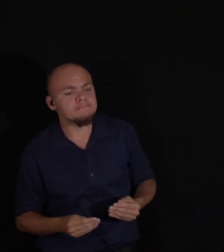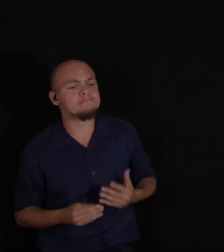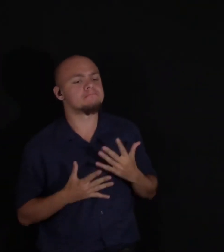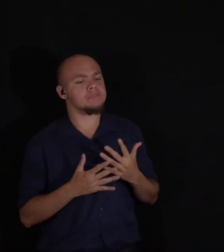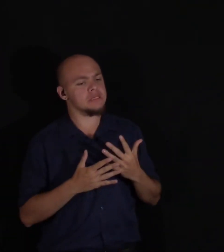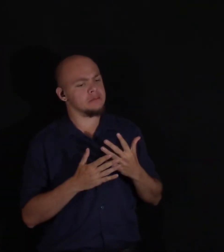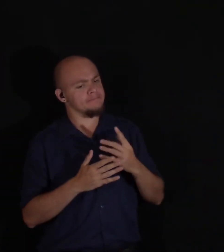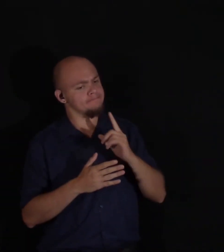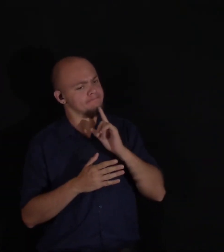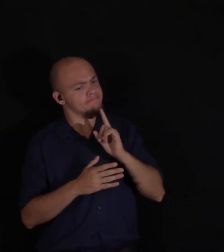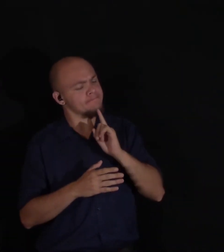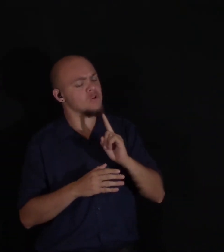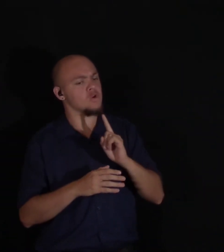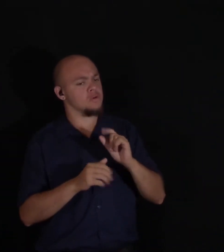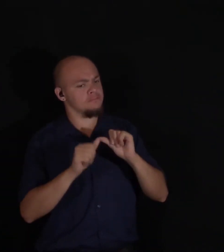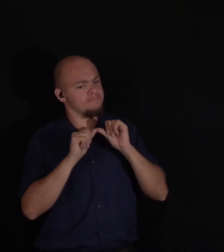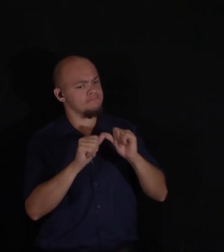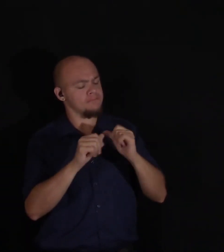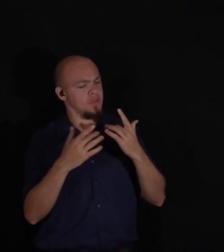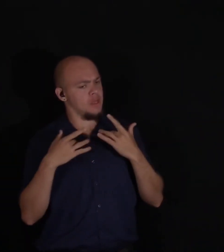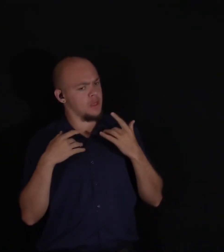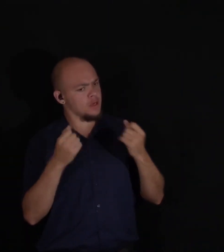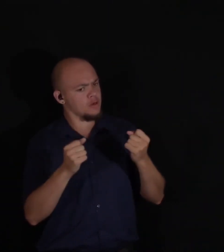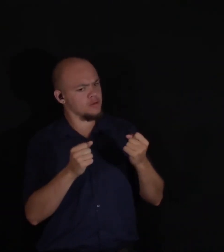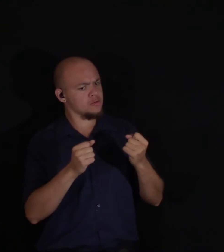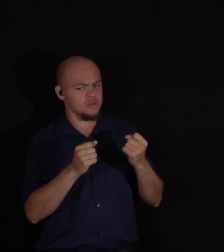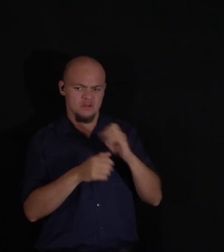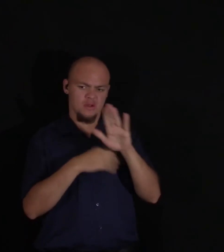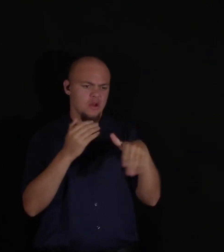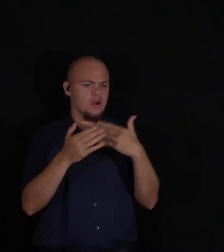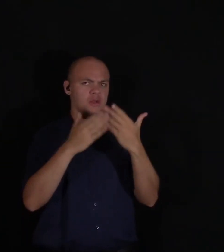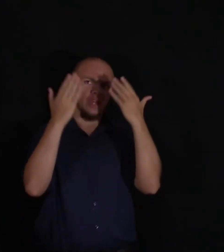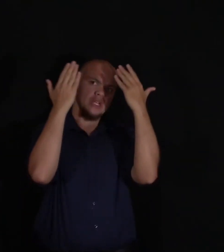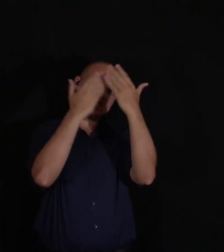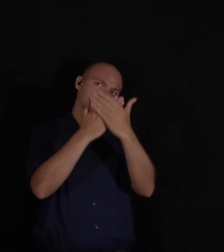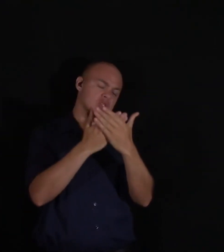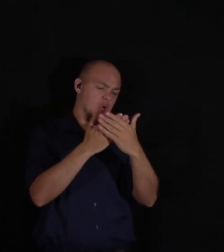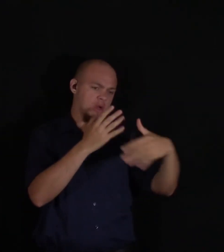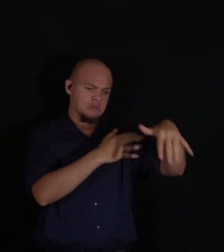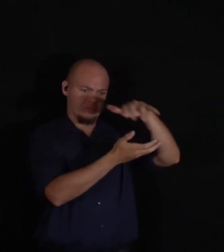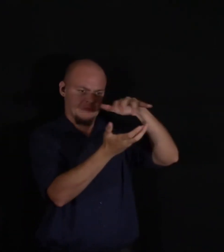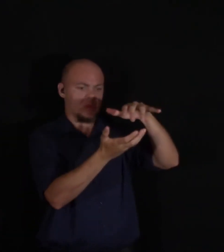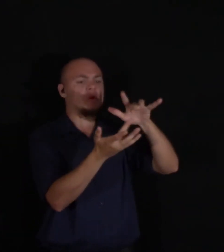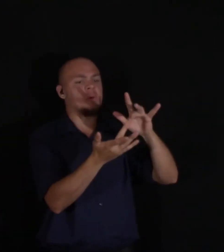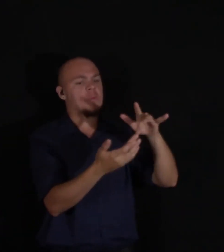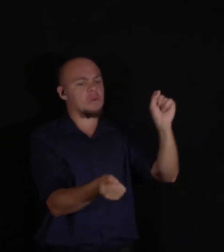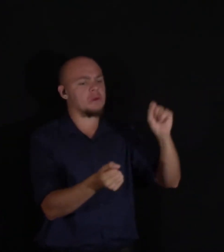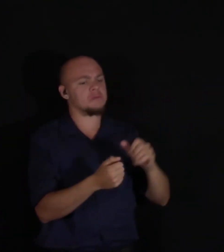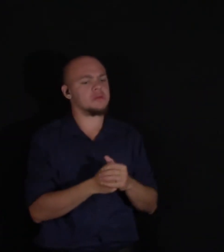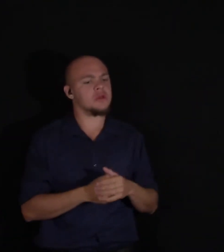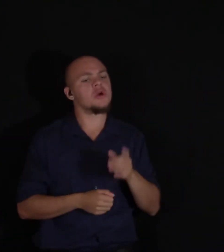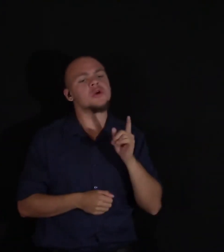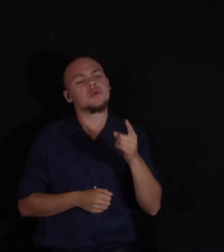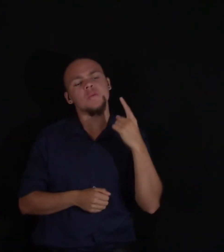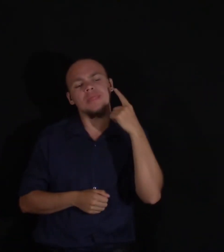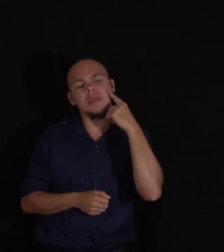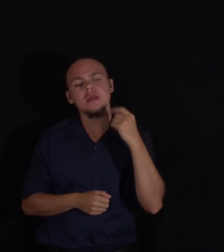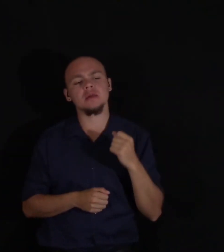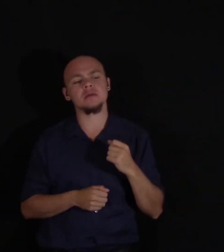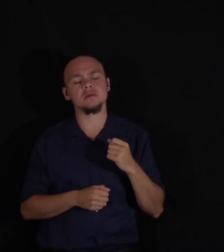awaken in me the courage to dispel the dark cloud which brooded over me. Do you think, Victor, said he, that